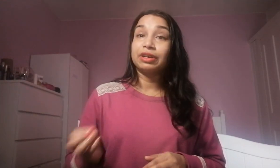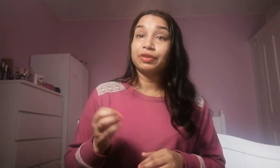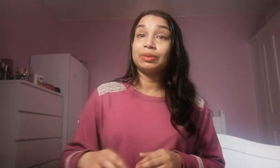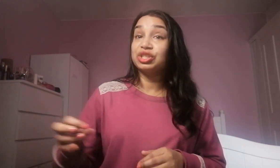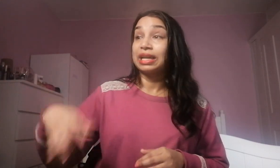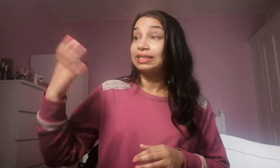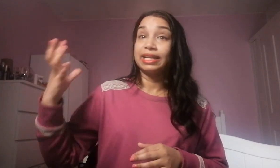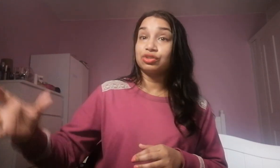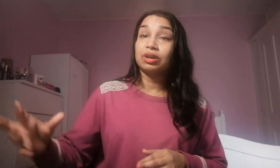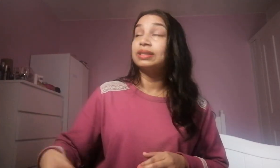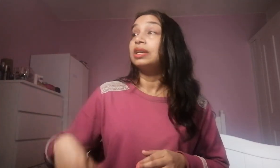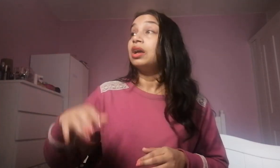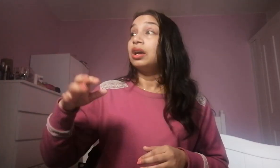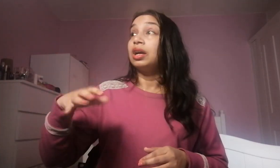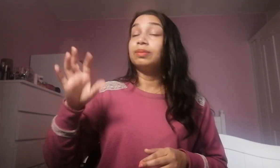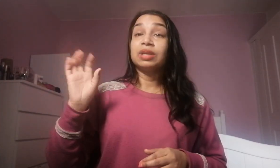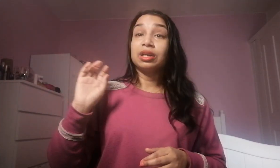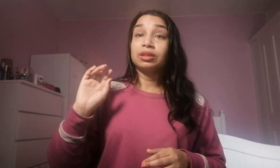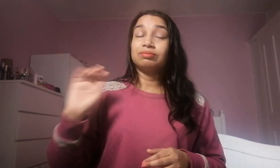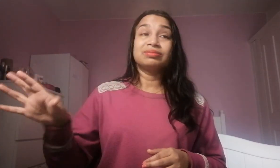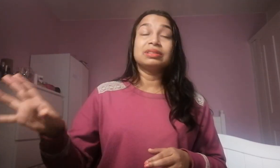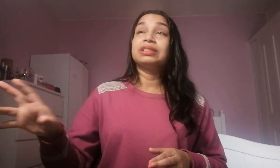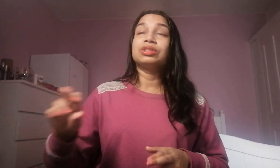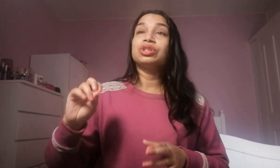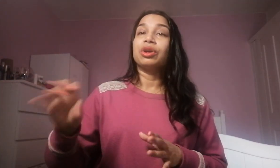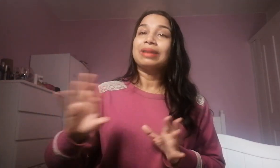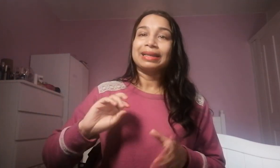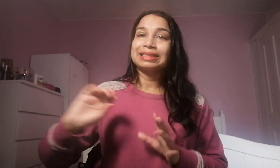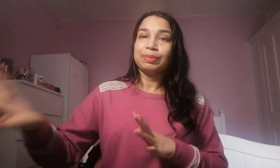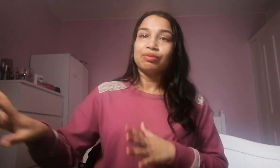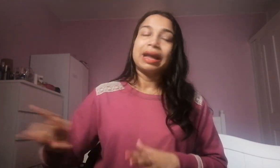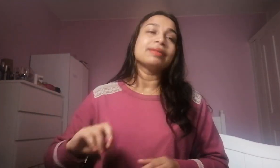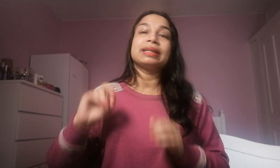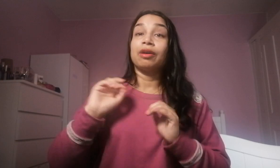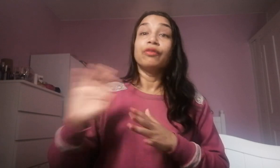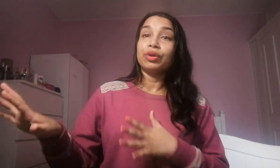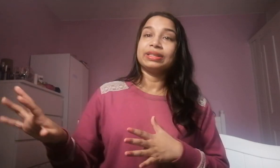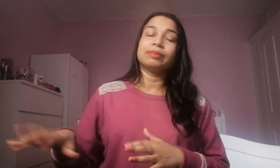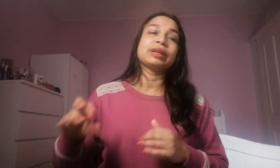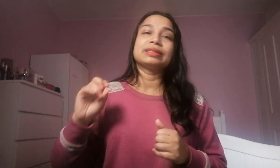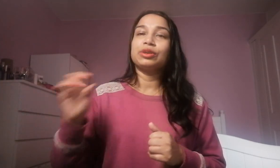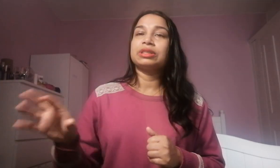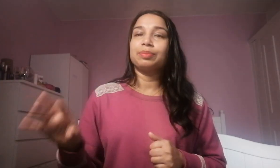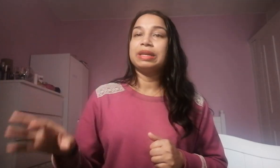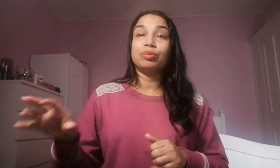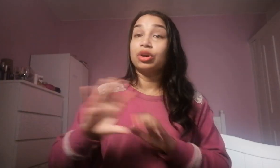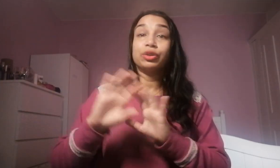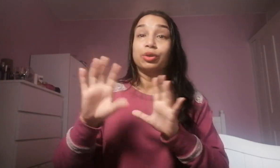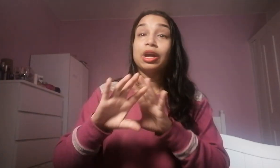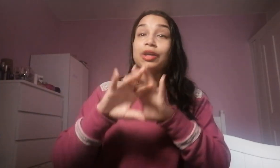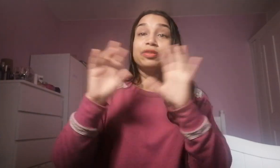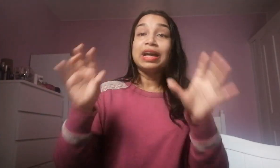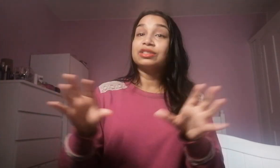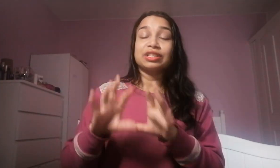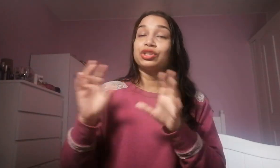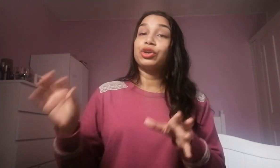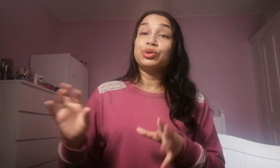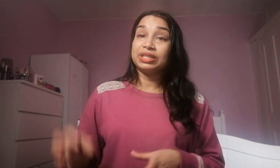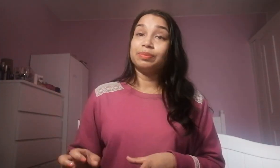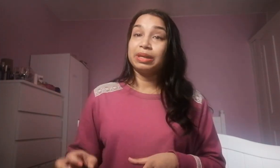front of you which is like taking drugs um just you know like sleeping around it avoid them because those are the people and look that's not the circle you need to be